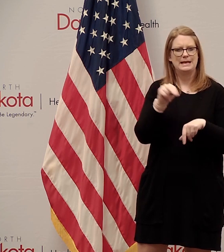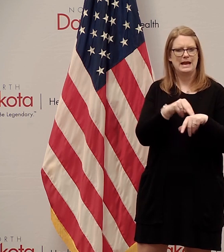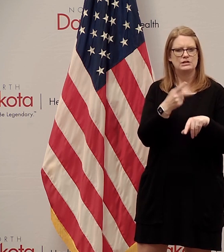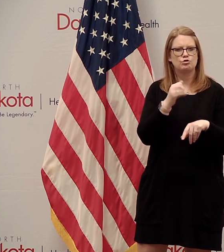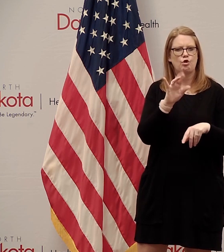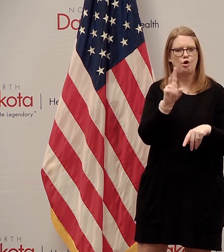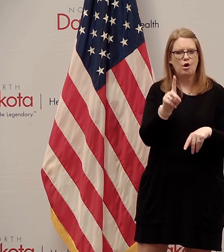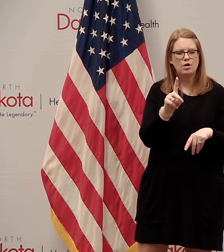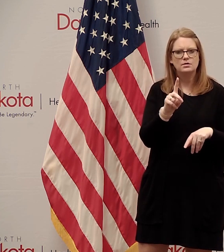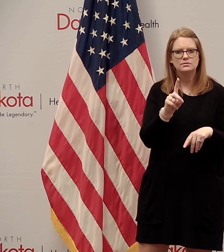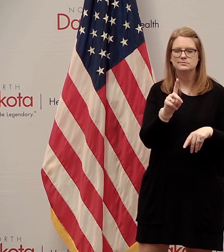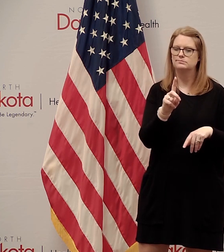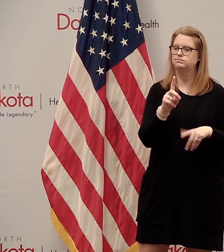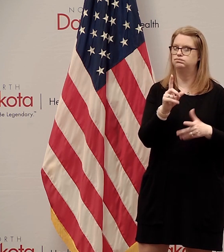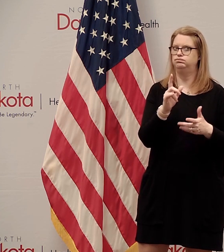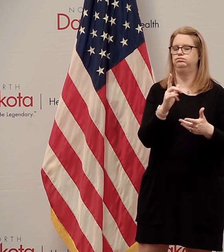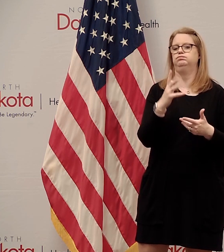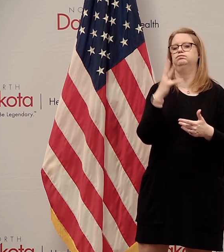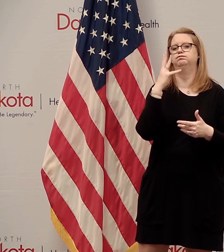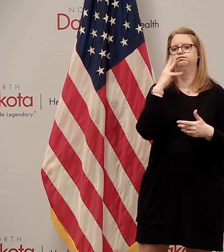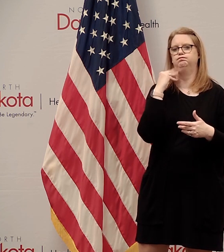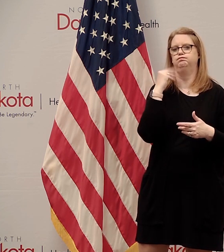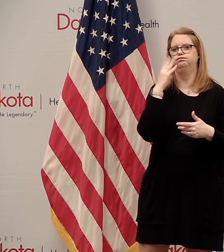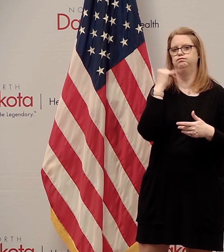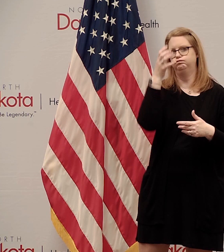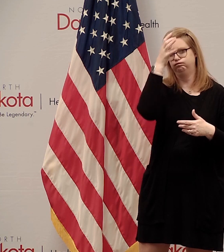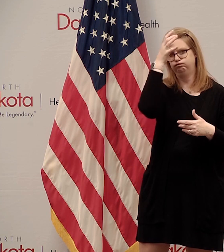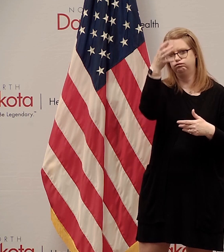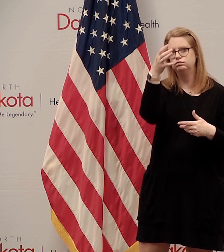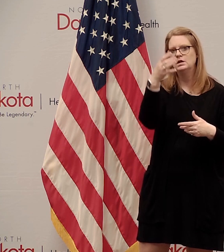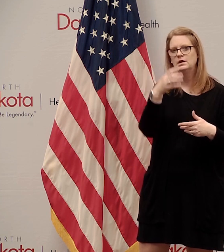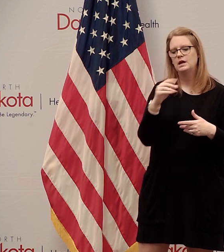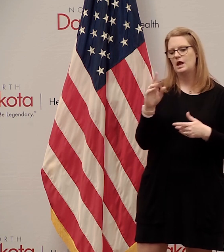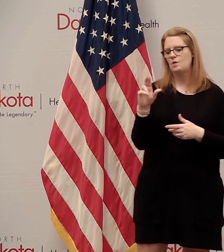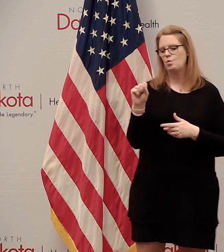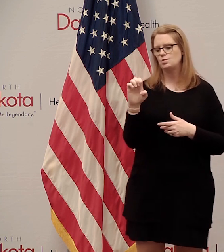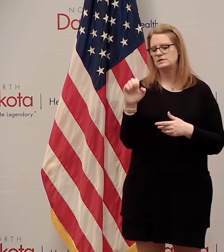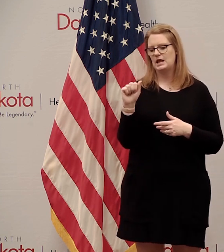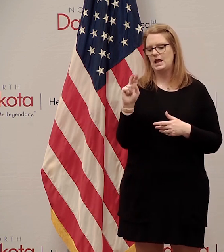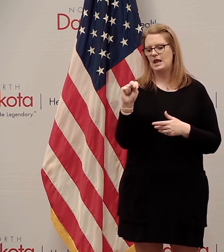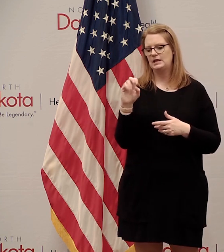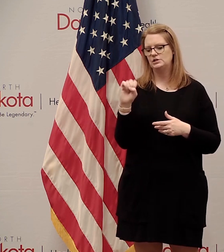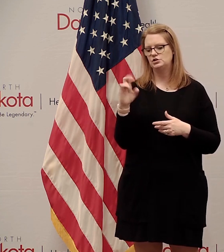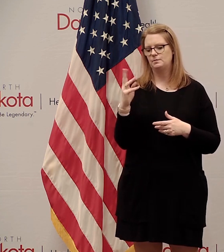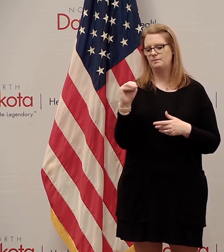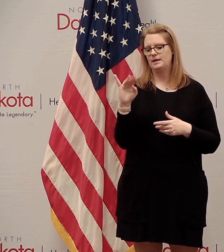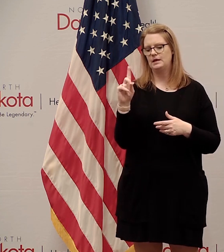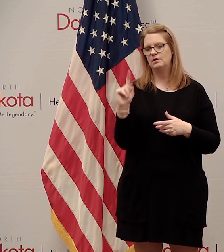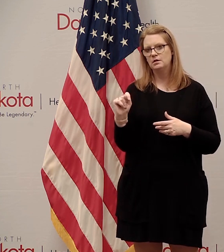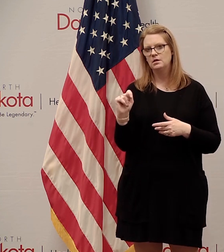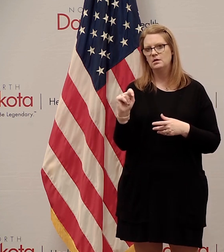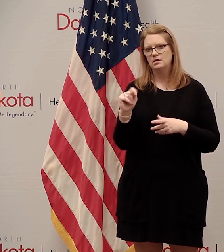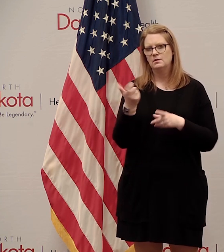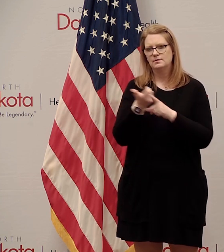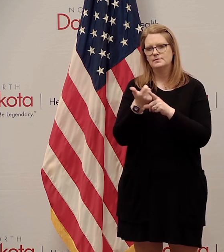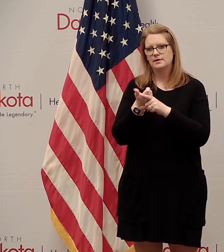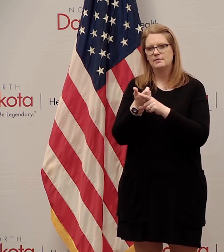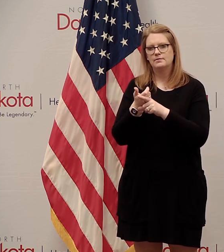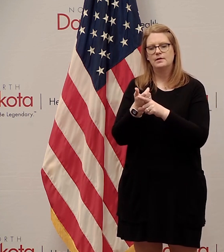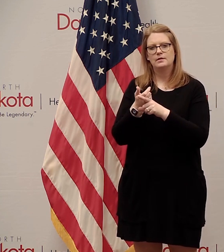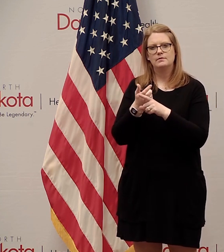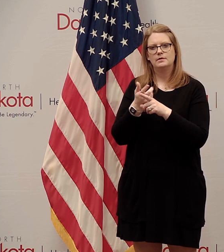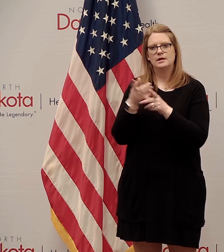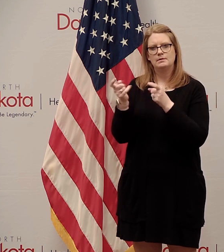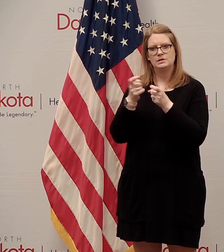us and has a great wealth of experience as well as roseanne schmidt roseanne schmidt was previously the interim administrator for a nursing